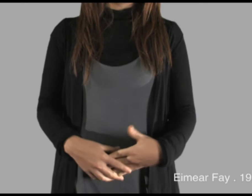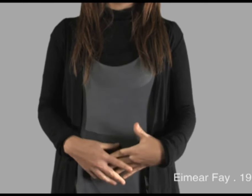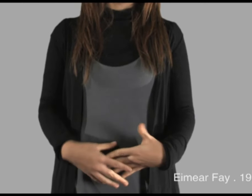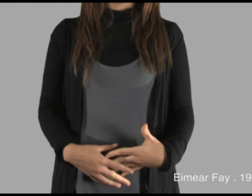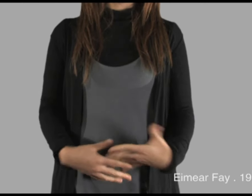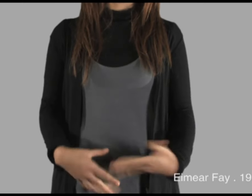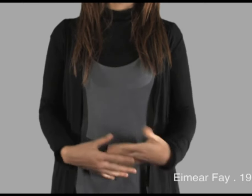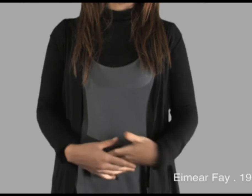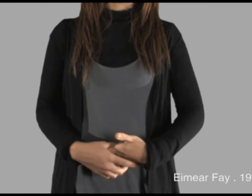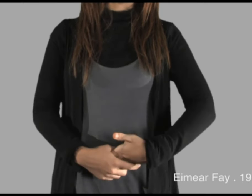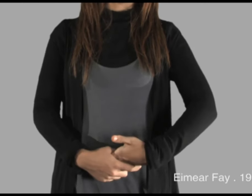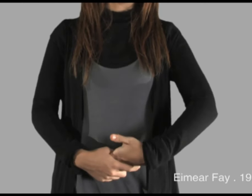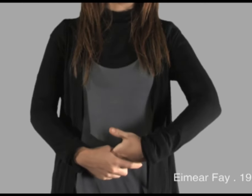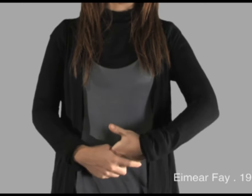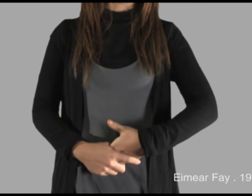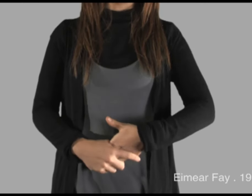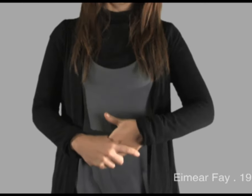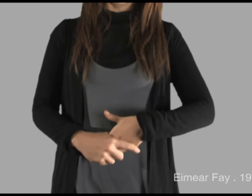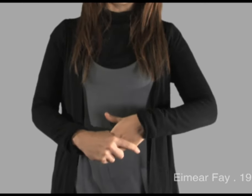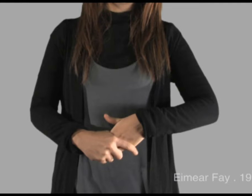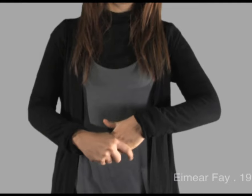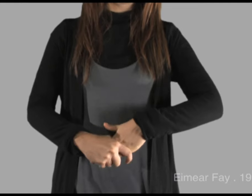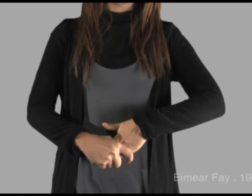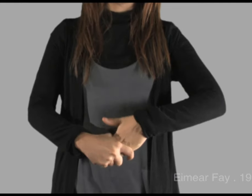This is quite difficult for me to talk about still.